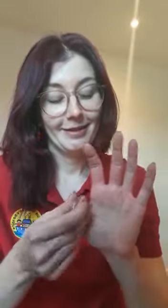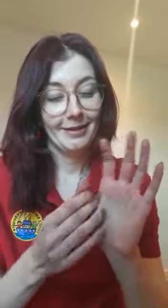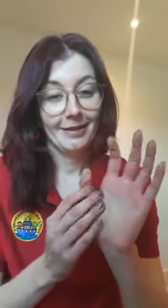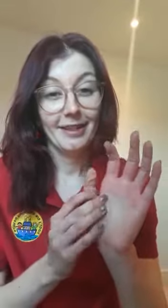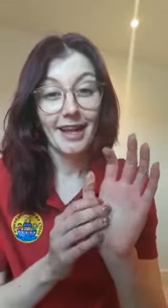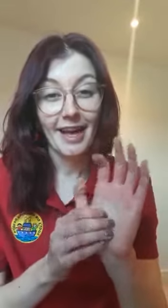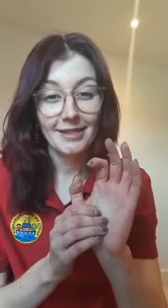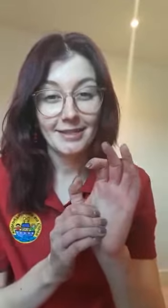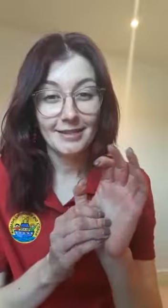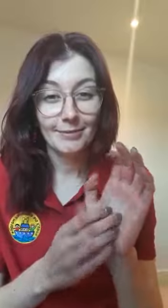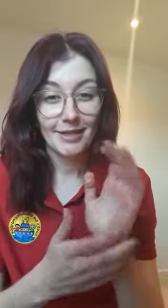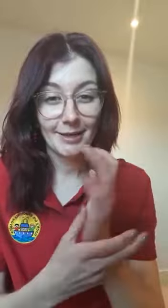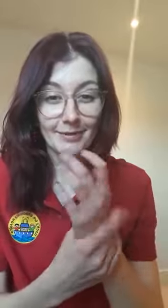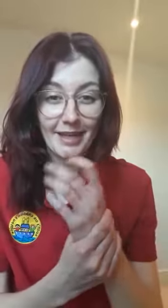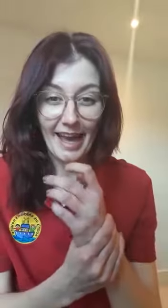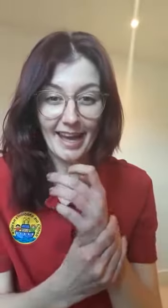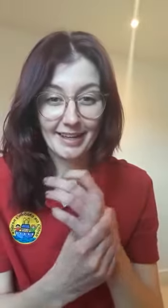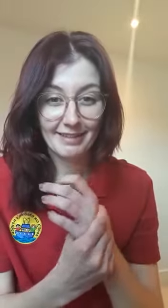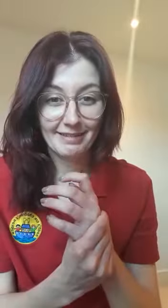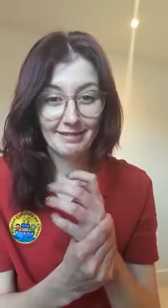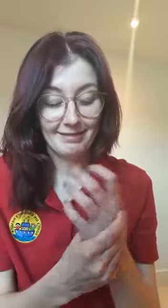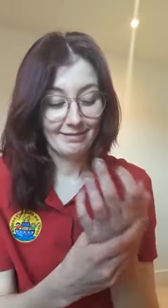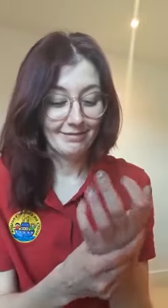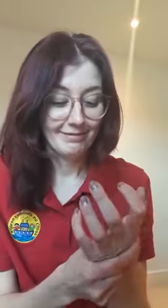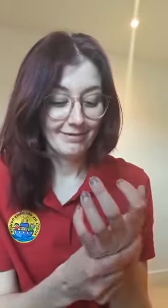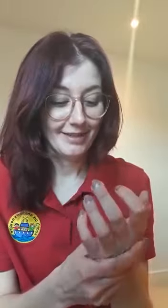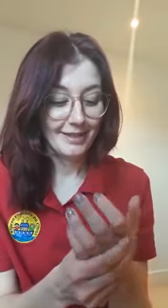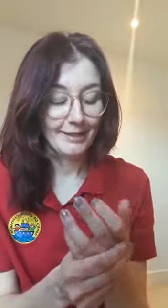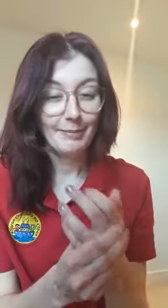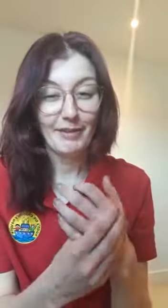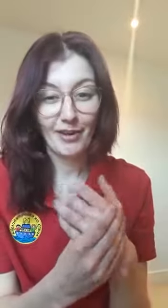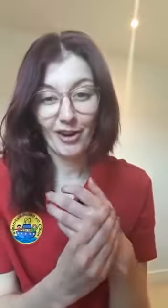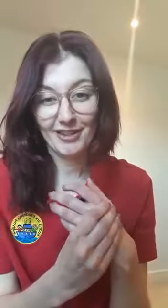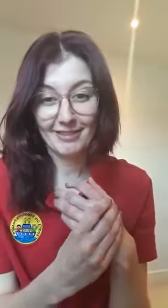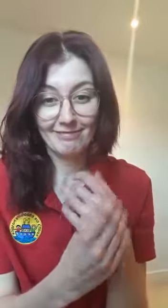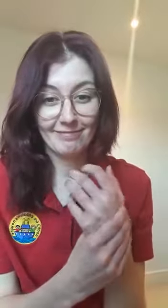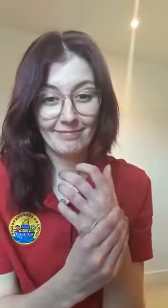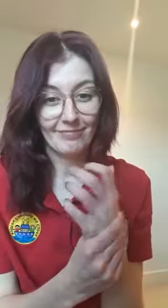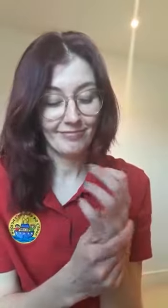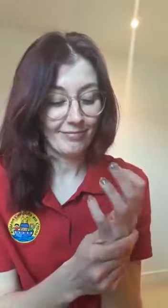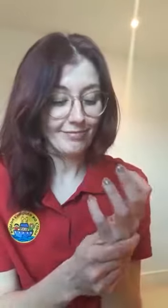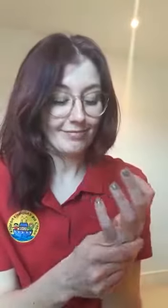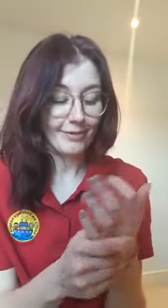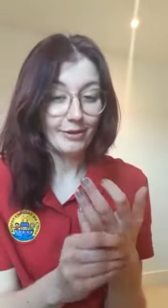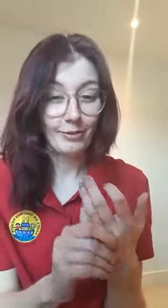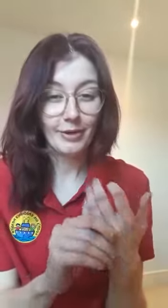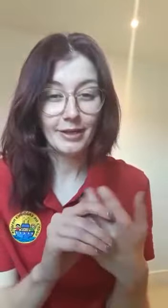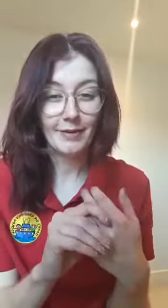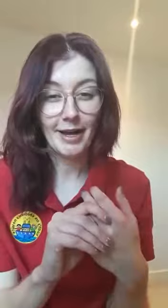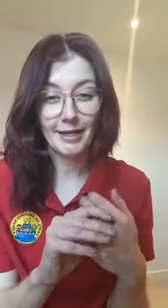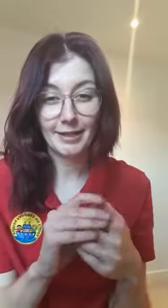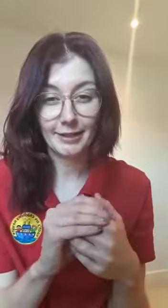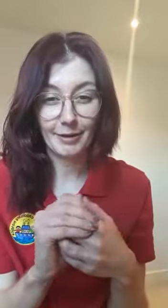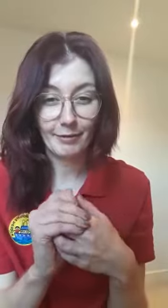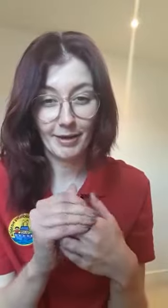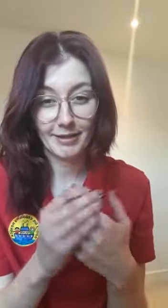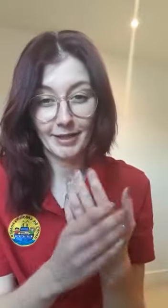And the hands sometimes get a bit forgotten. So we could give our hand a little bit of a massage.